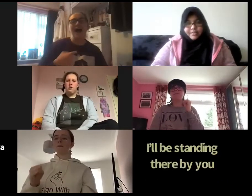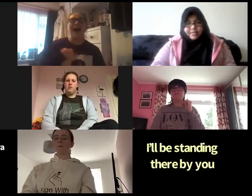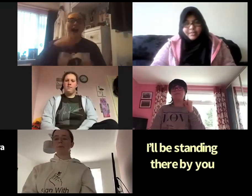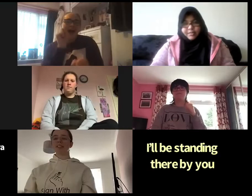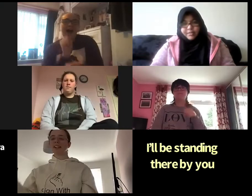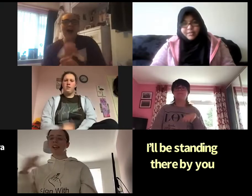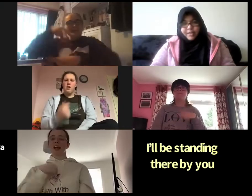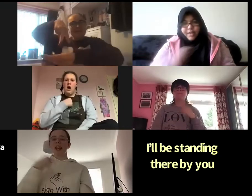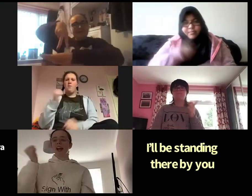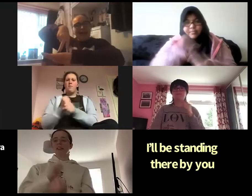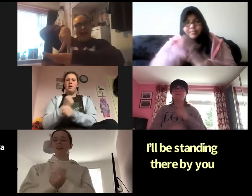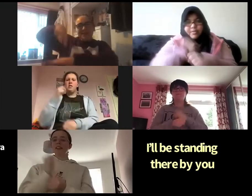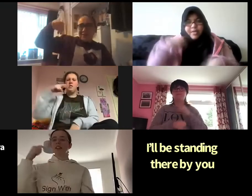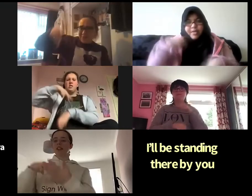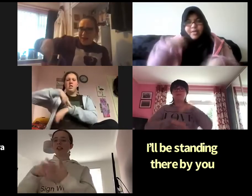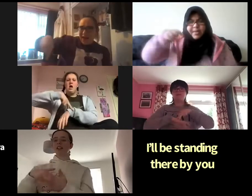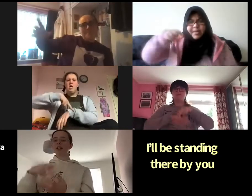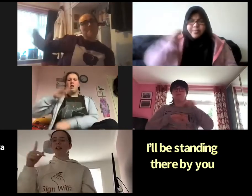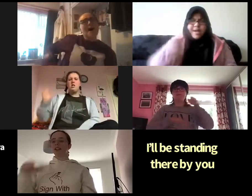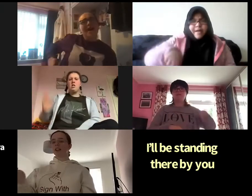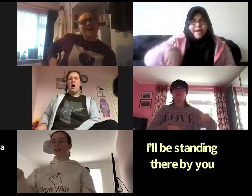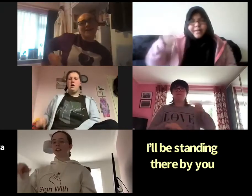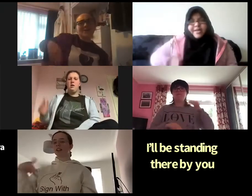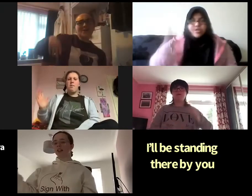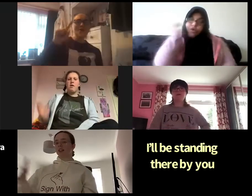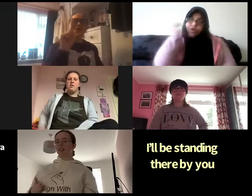I'll be standing there in you